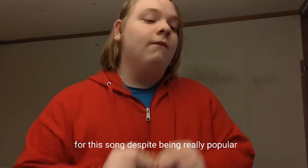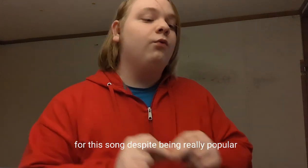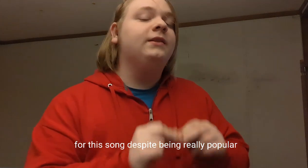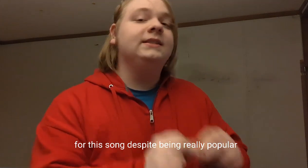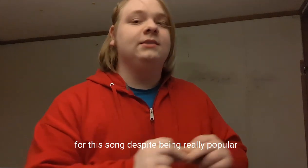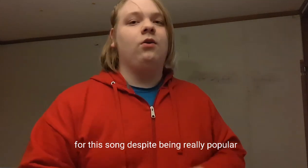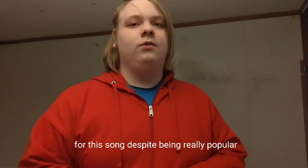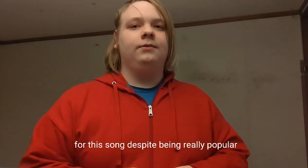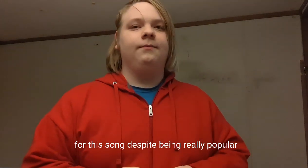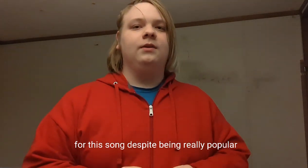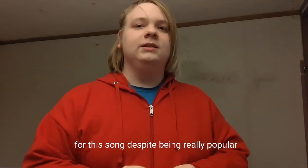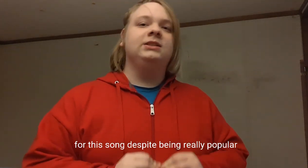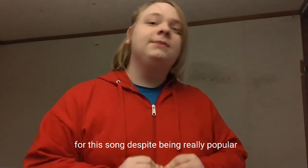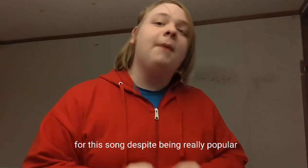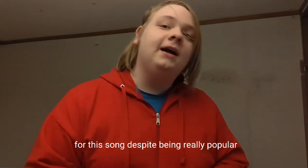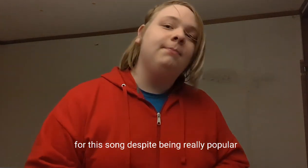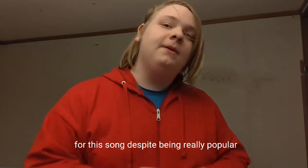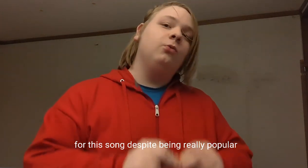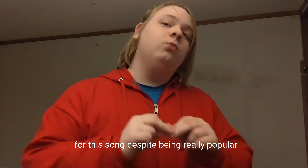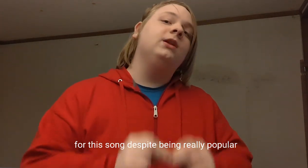song, despite being really popular.